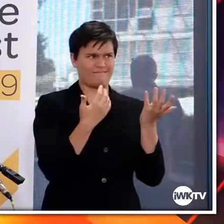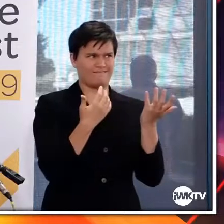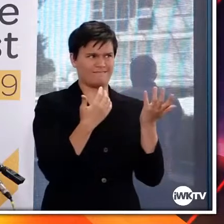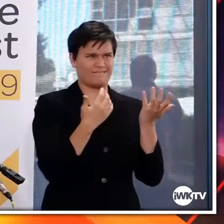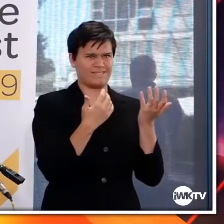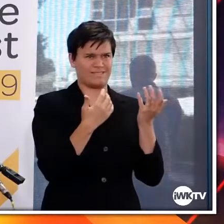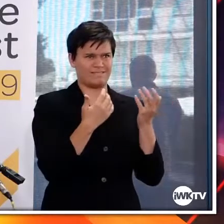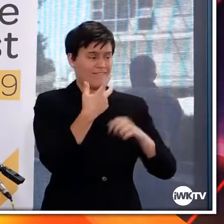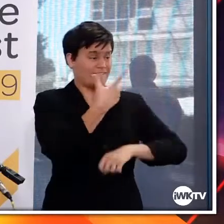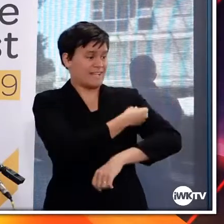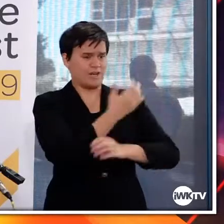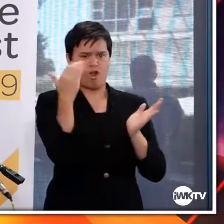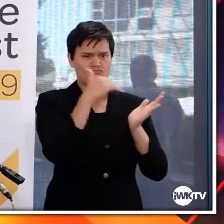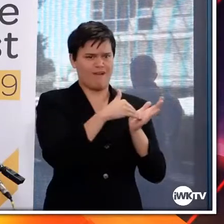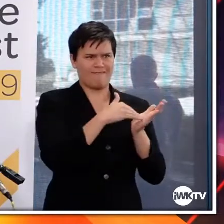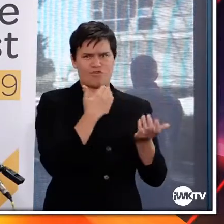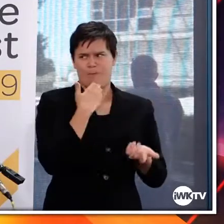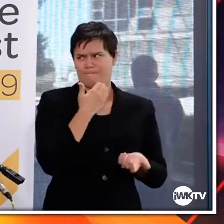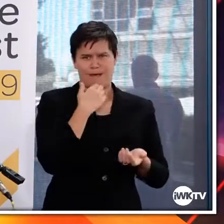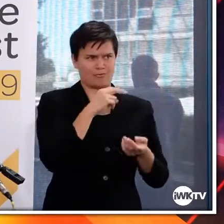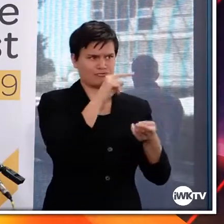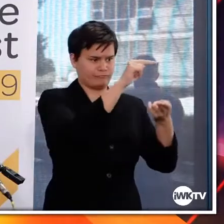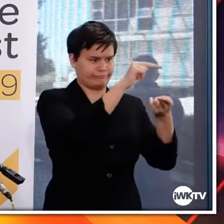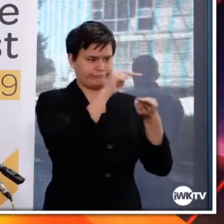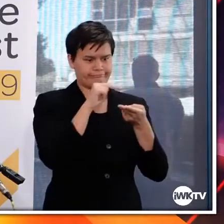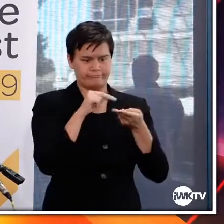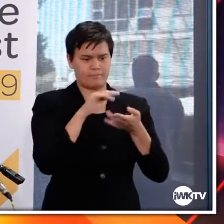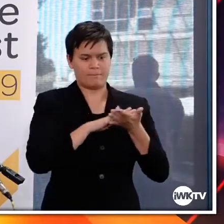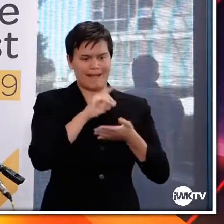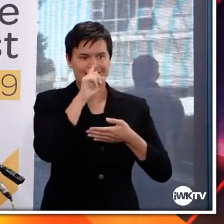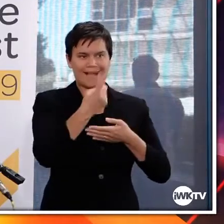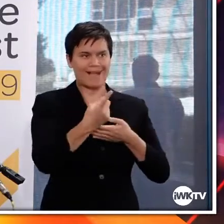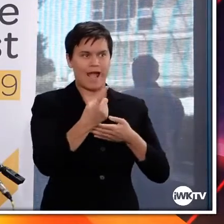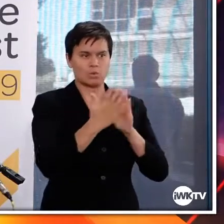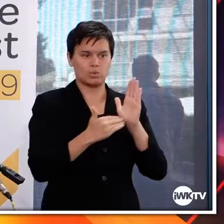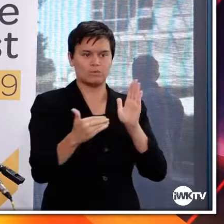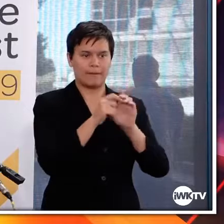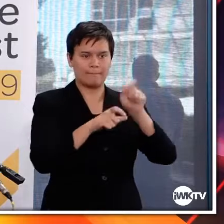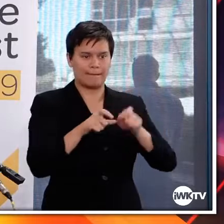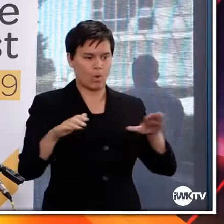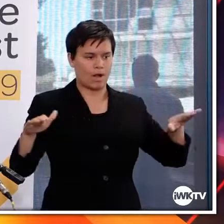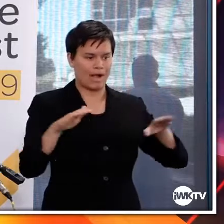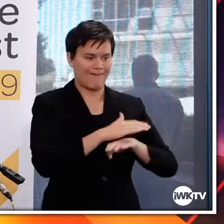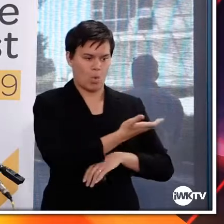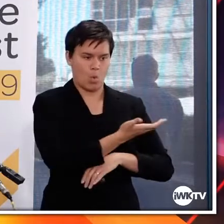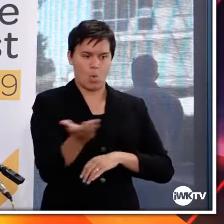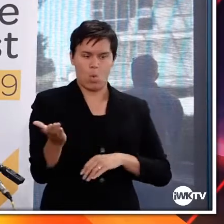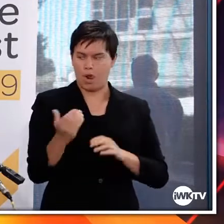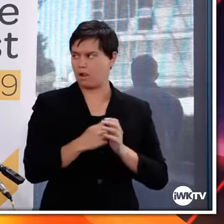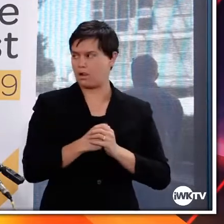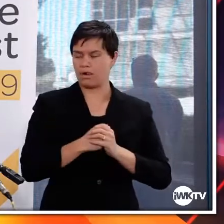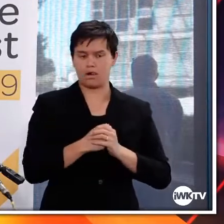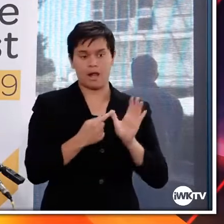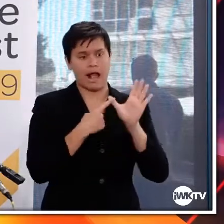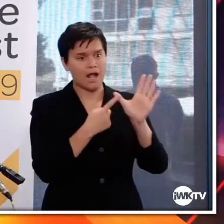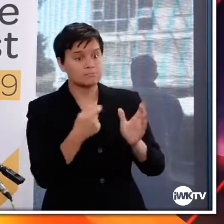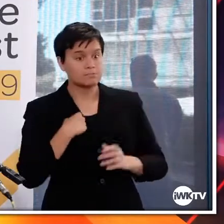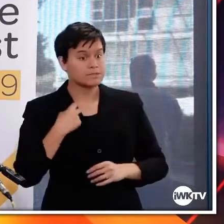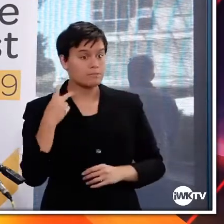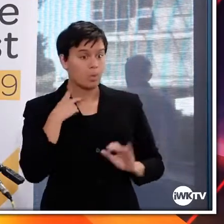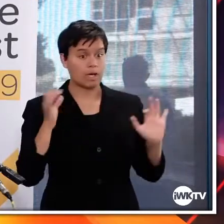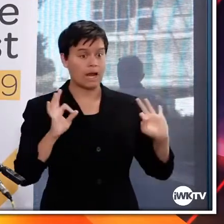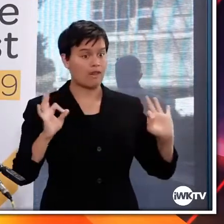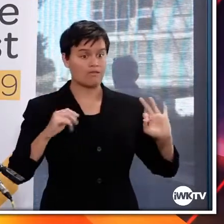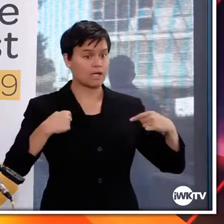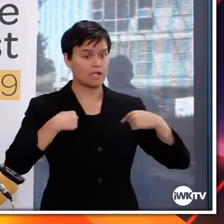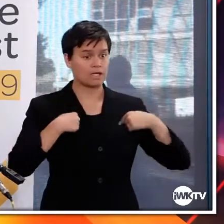and their families and not any broader than that? Well, I'm not at all disappointed. I'm actually very excited. And just